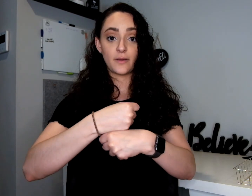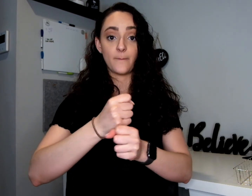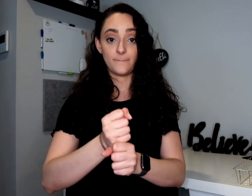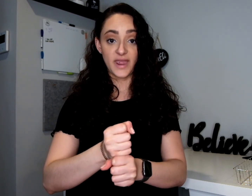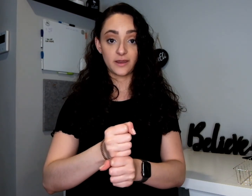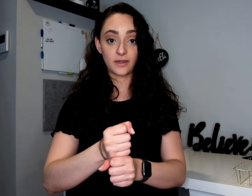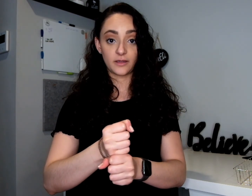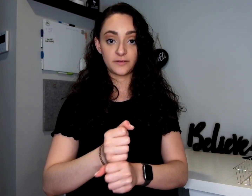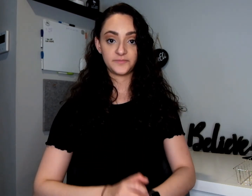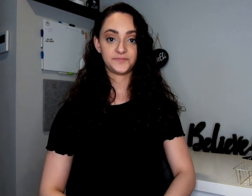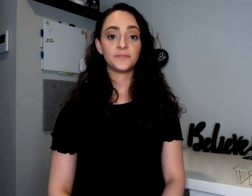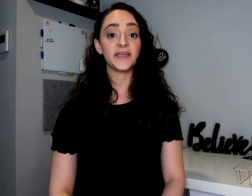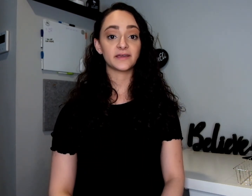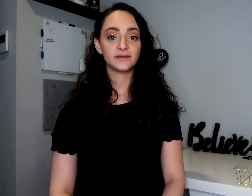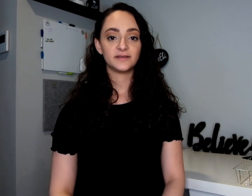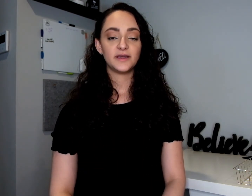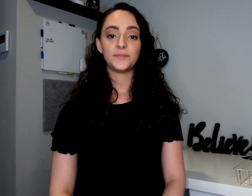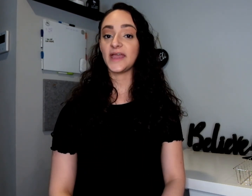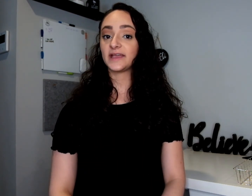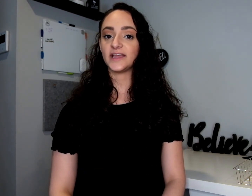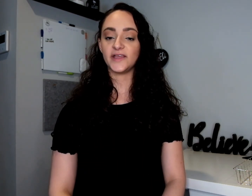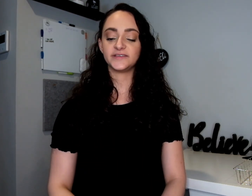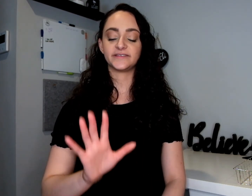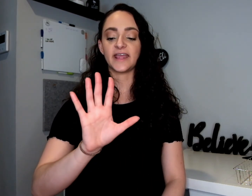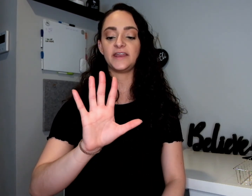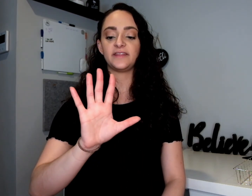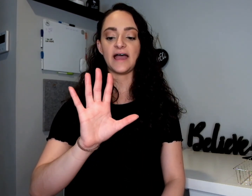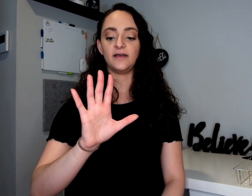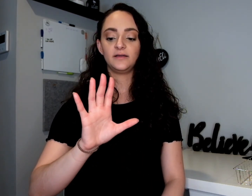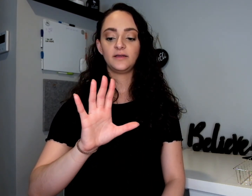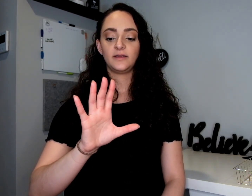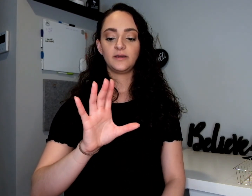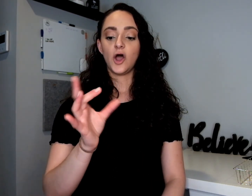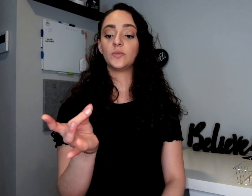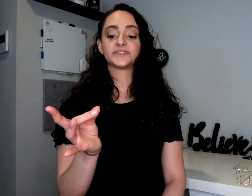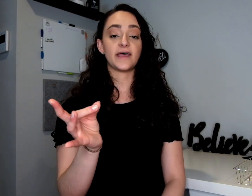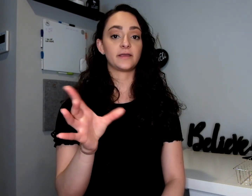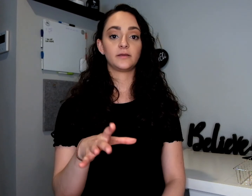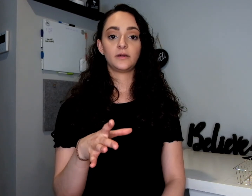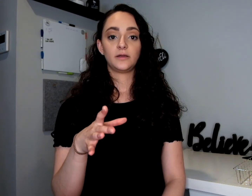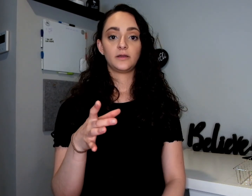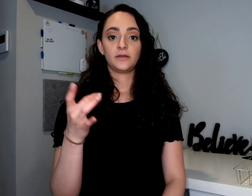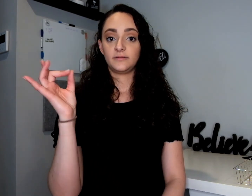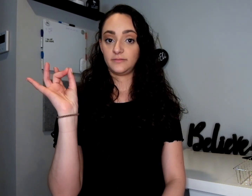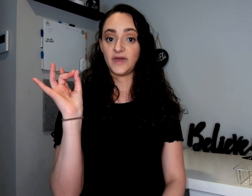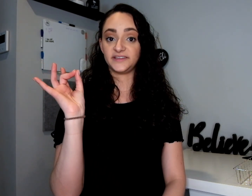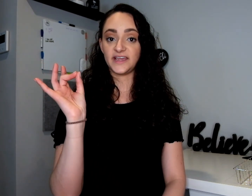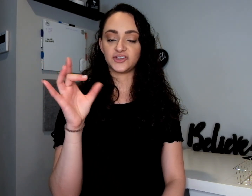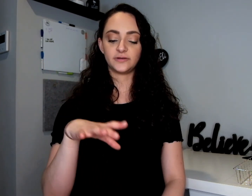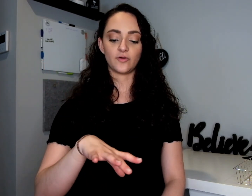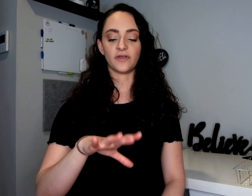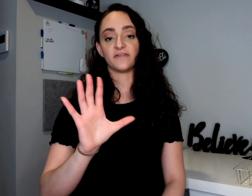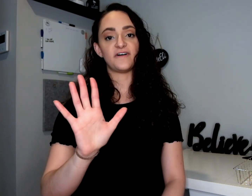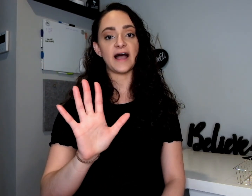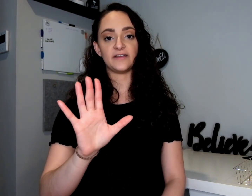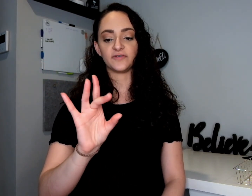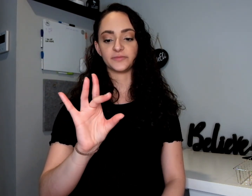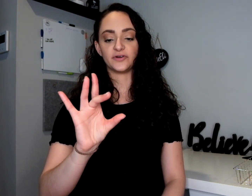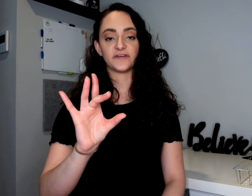Make. Pick. Pick. Pick is again that almost like meditation or the five with the middle finger